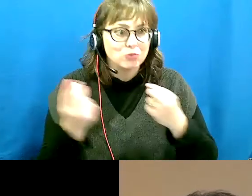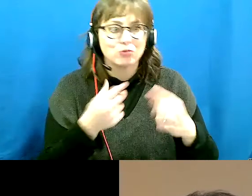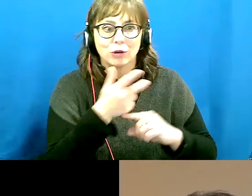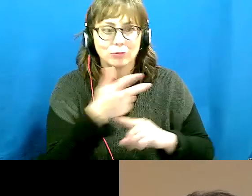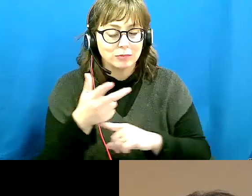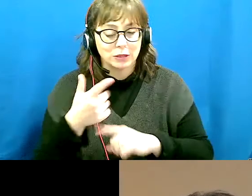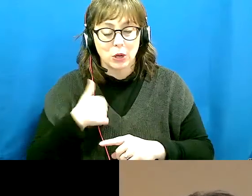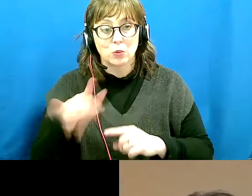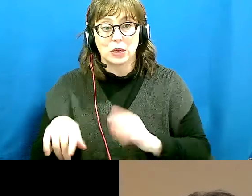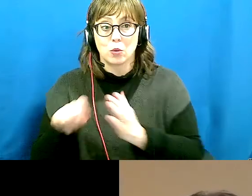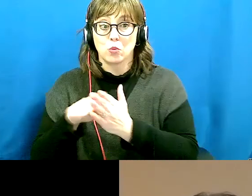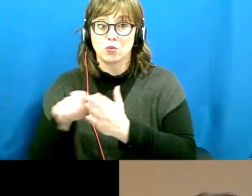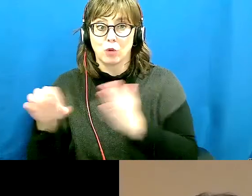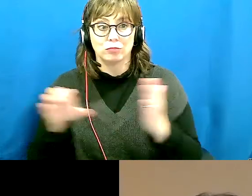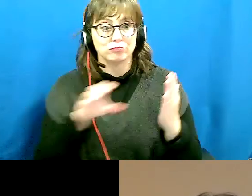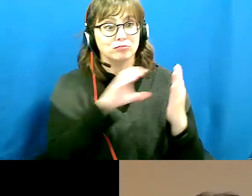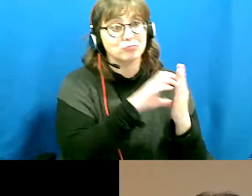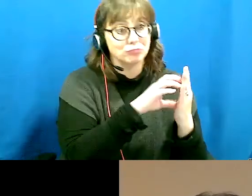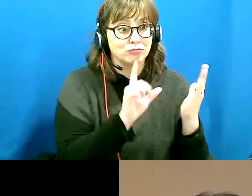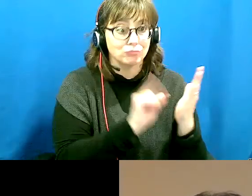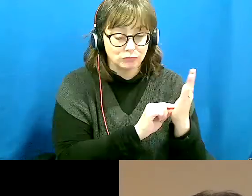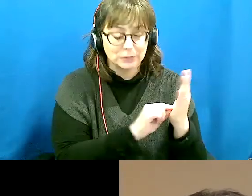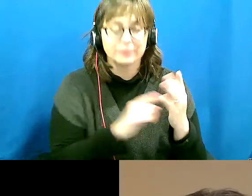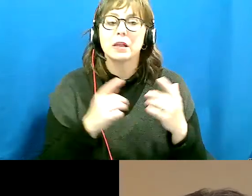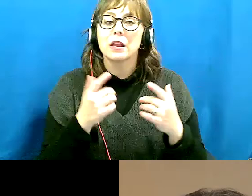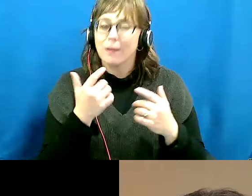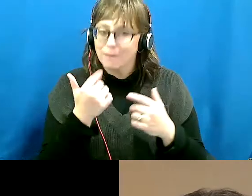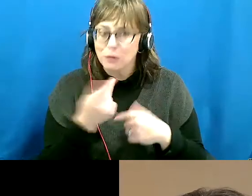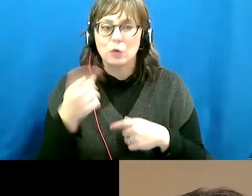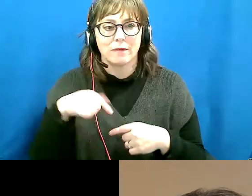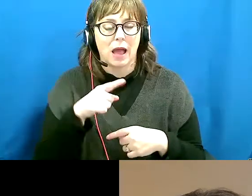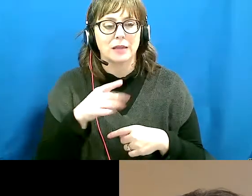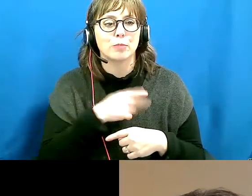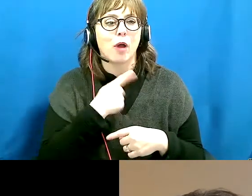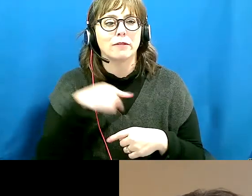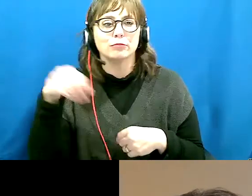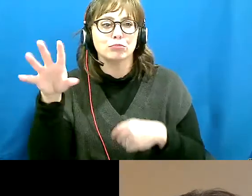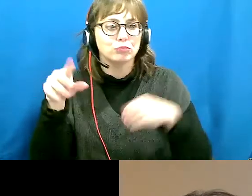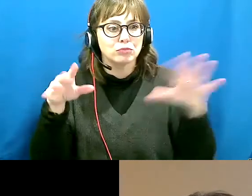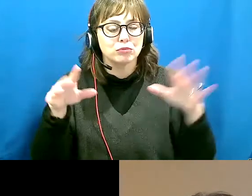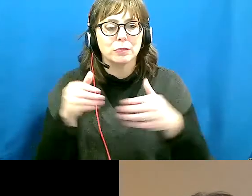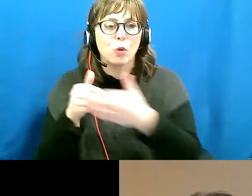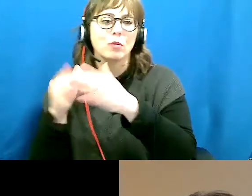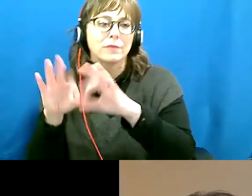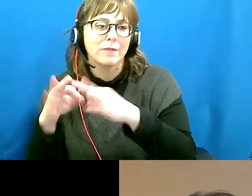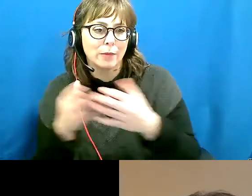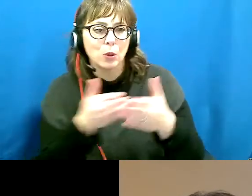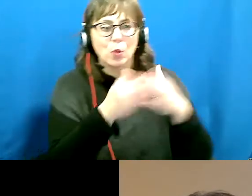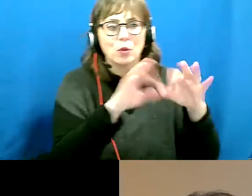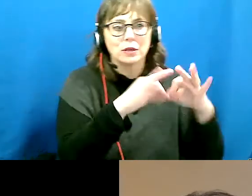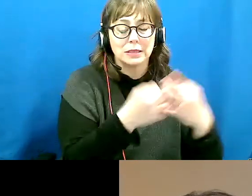this chapter, a few of us have moved out of province to be closer to family. In